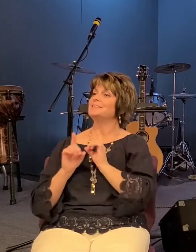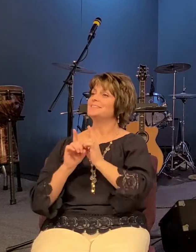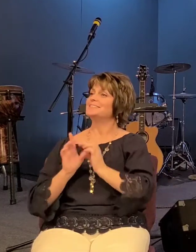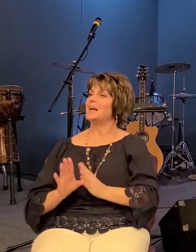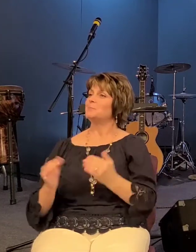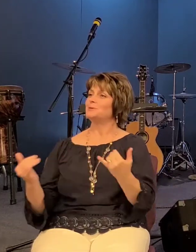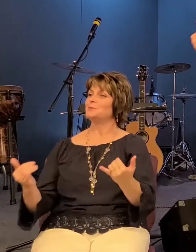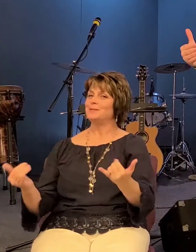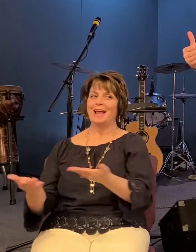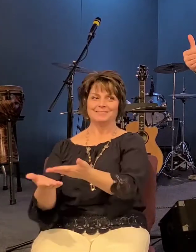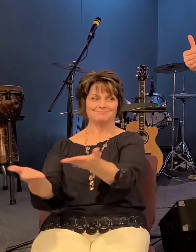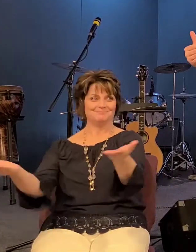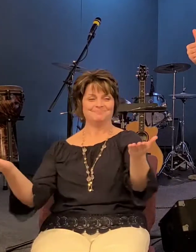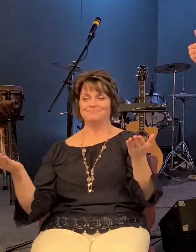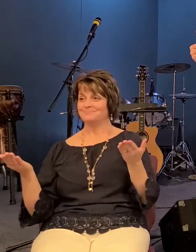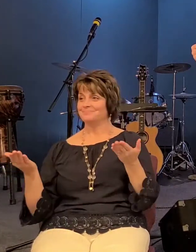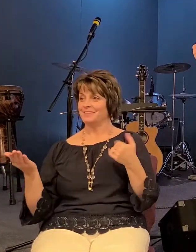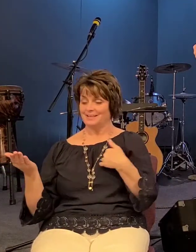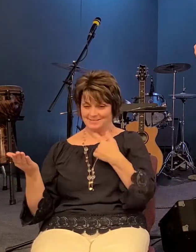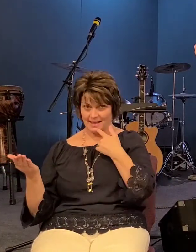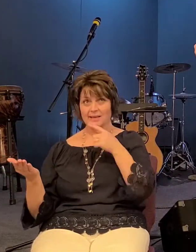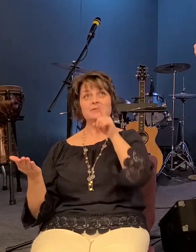claim jesus as their lord